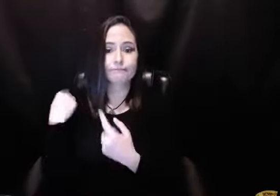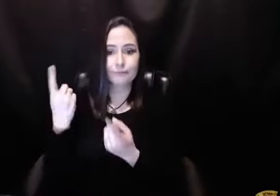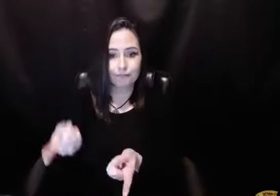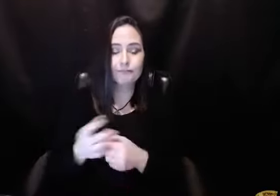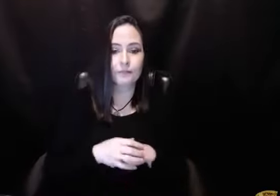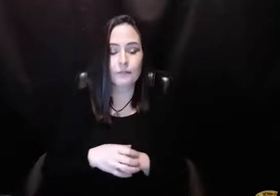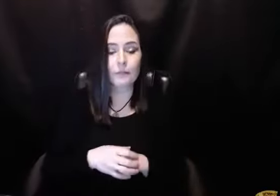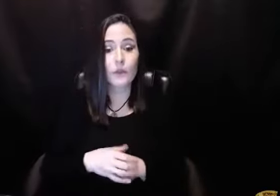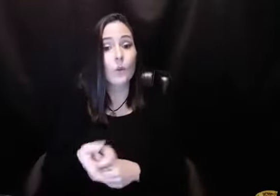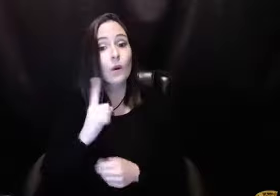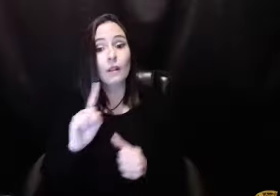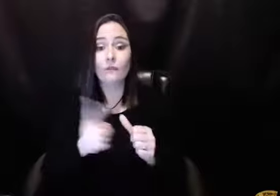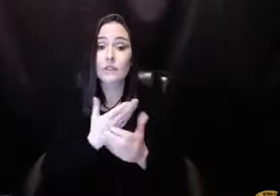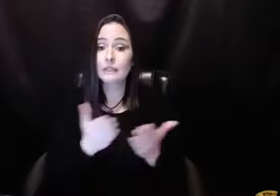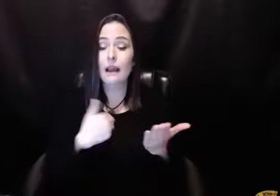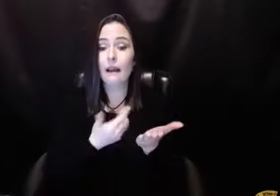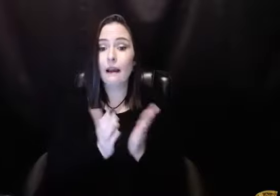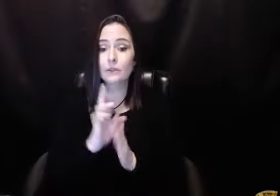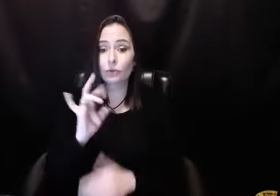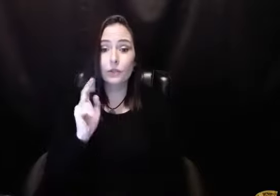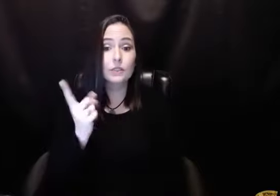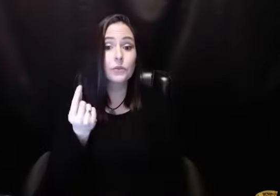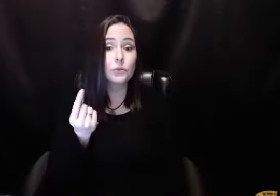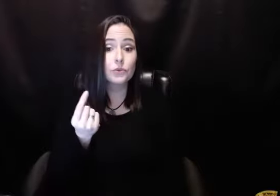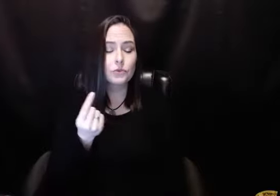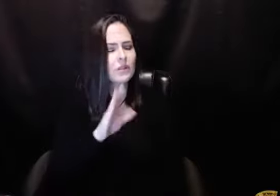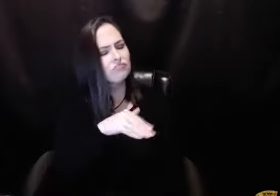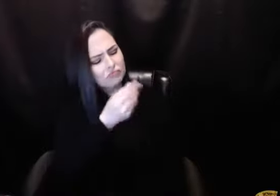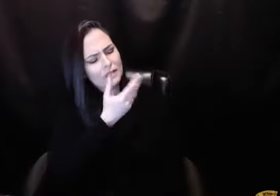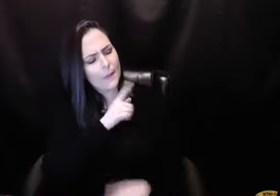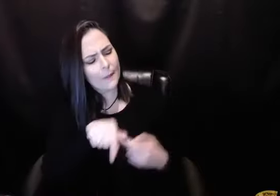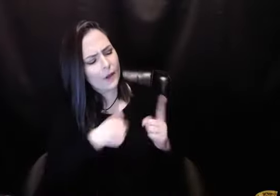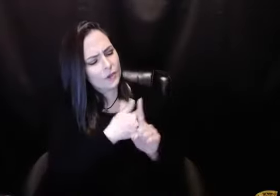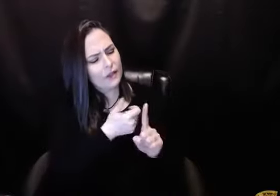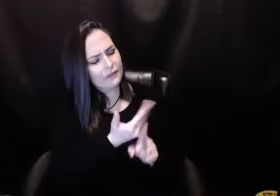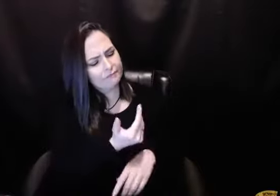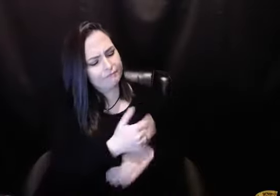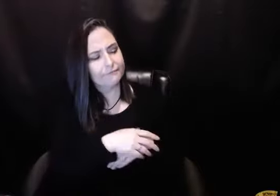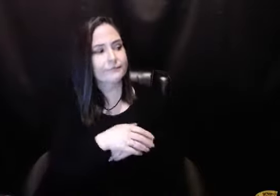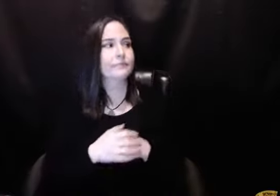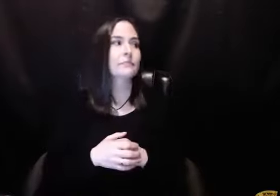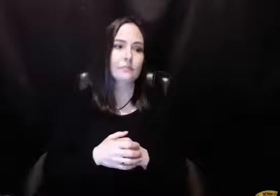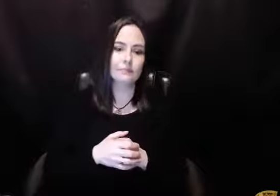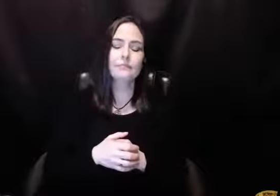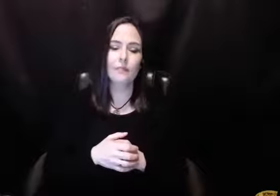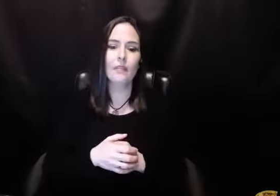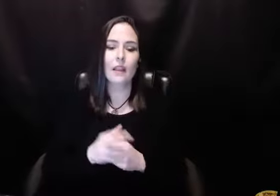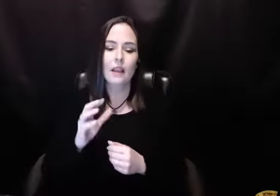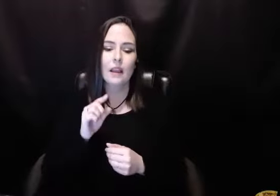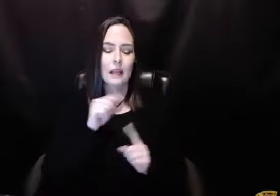have had over the years. Now, one of the things that the first things that I asked Rick to do was I wanted him, like you said, to tell me a